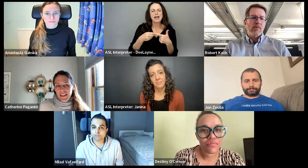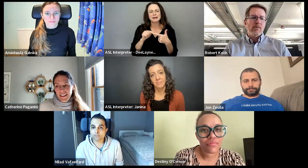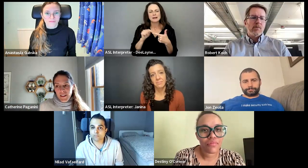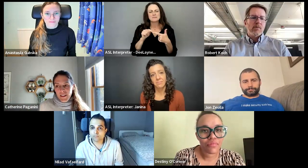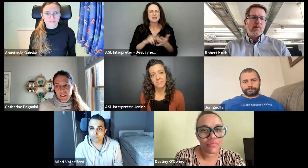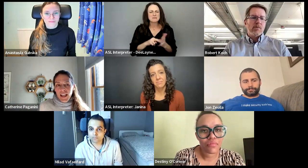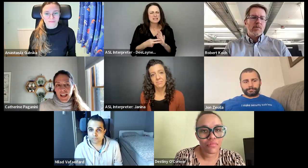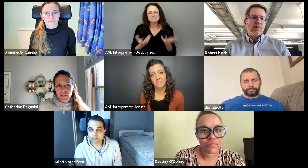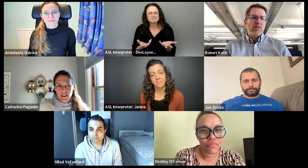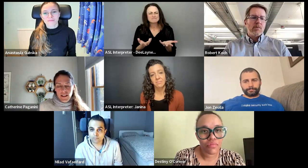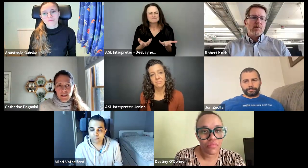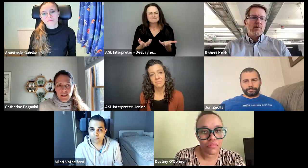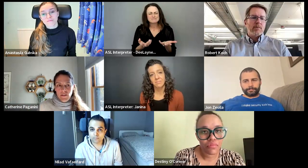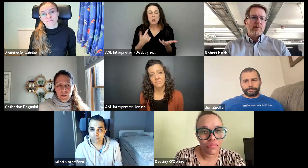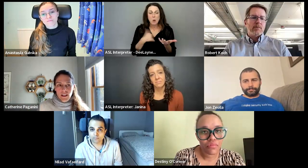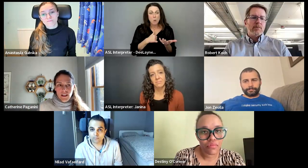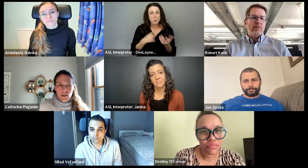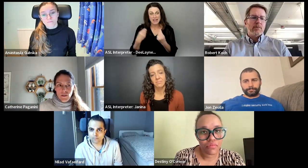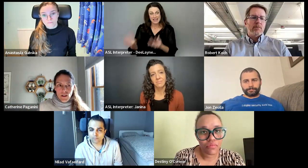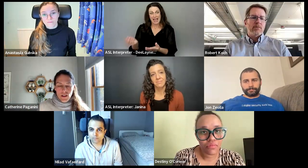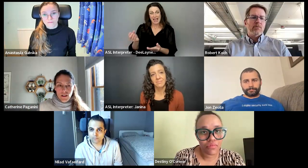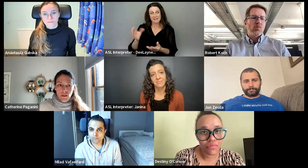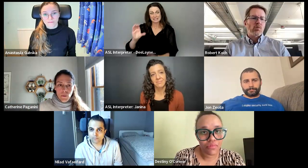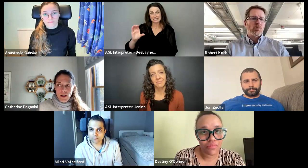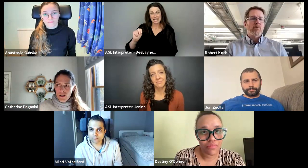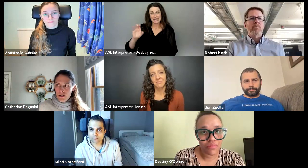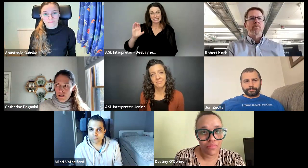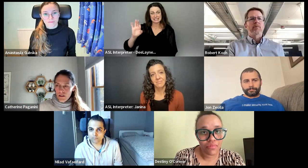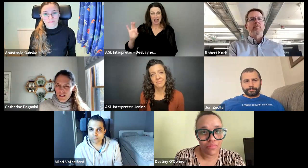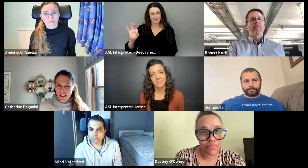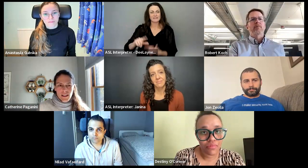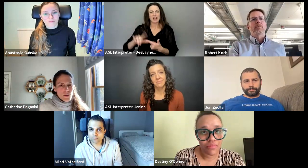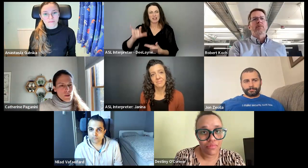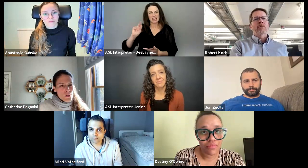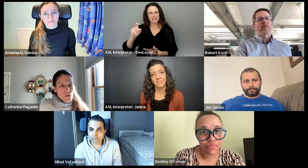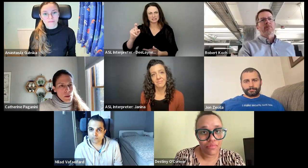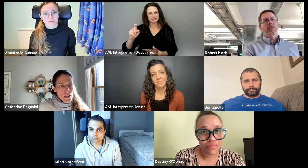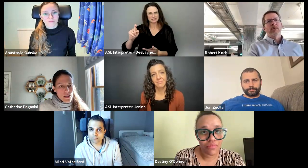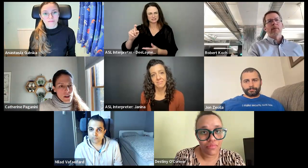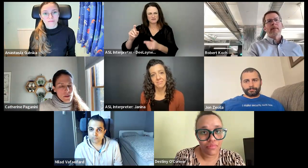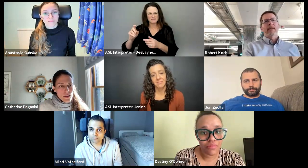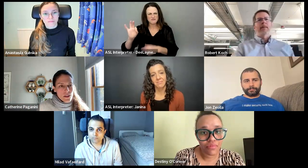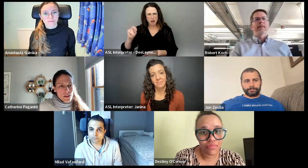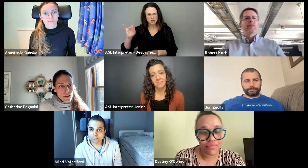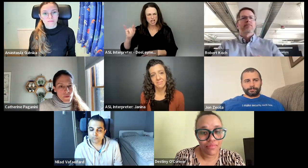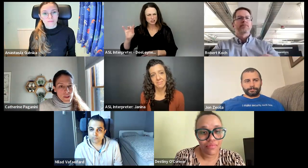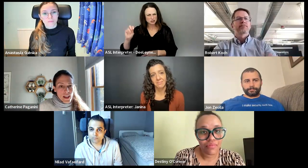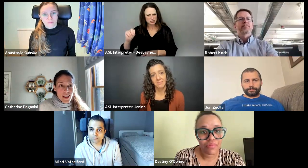I mean, we gave the CNCF and the Linux foundation, the recommendations, is it two or three weeks ago?